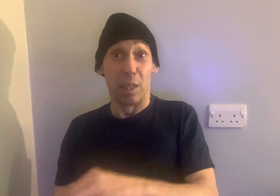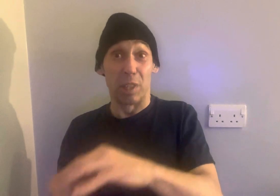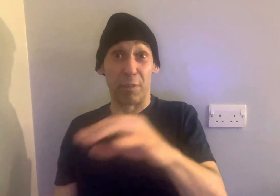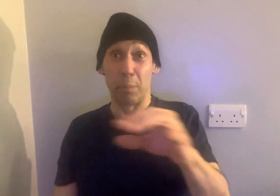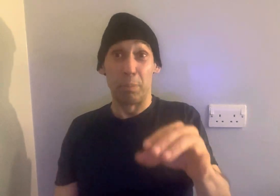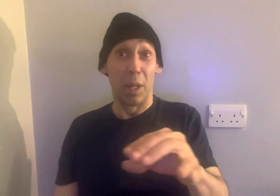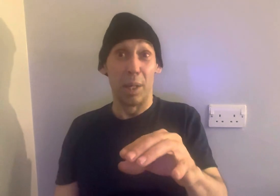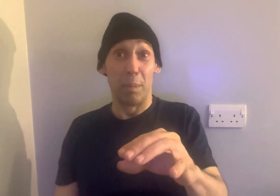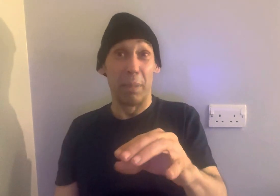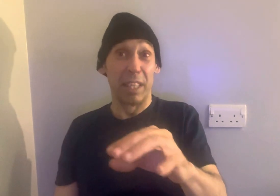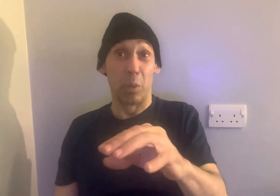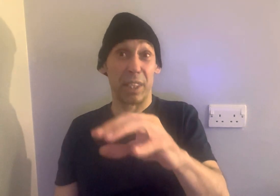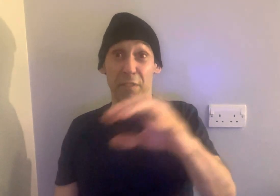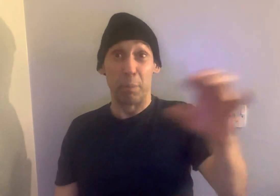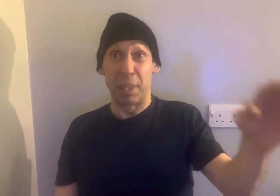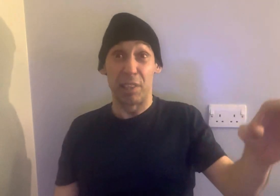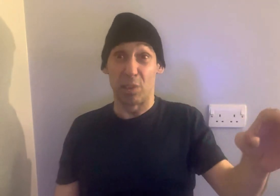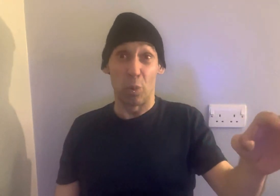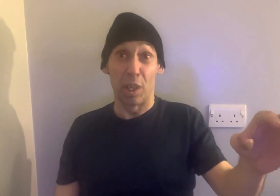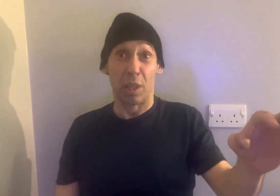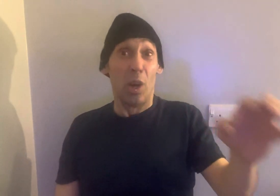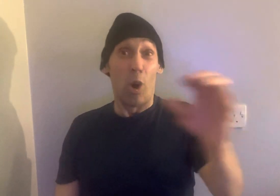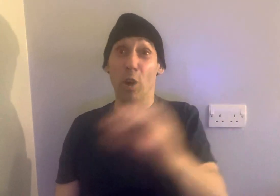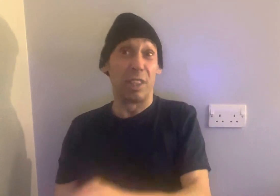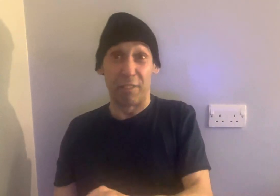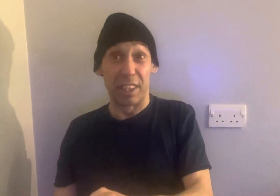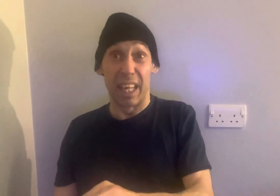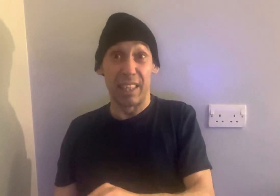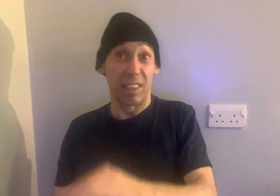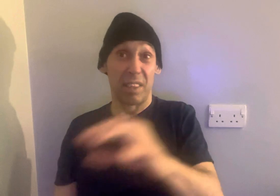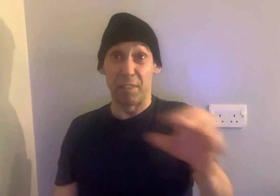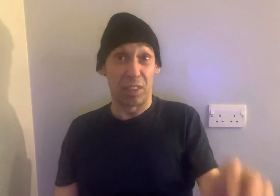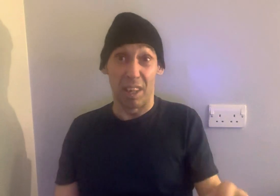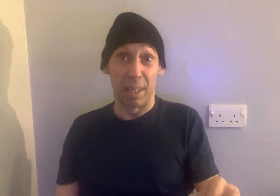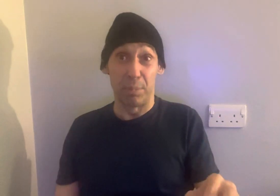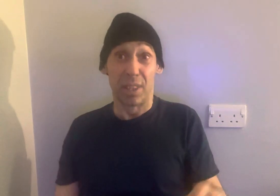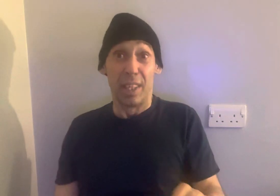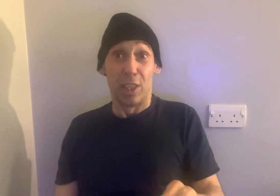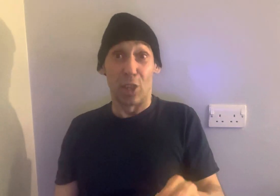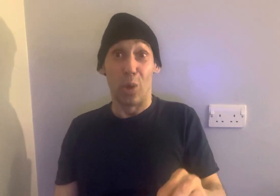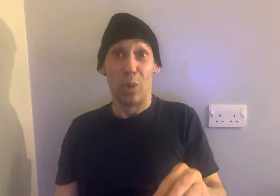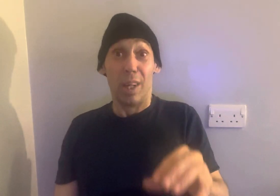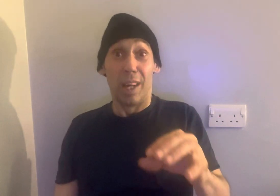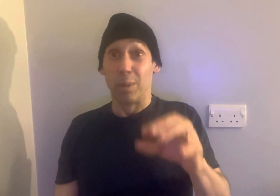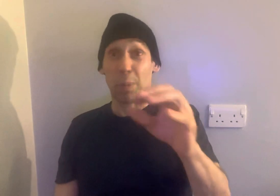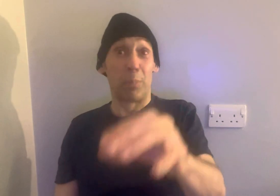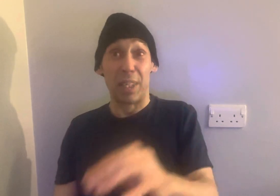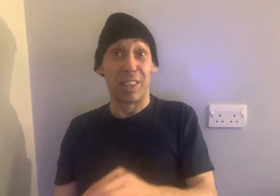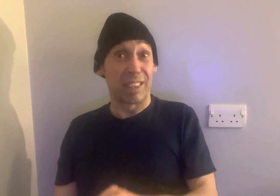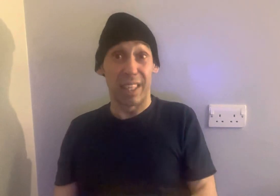know, different men doing different pieces of work on different days and different times. So I was pretty pleased to see